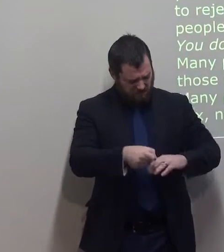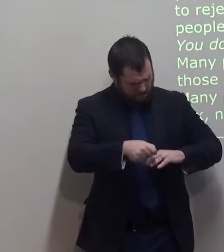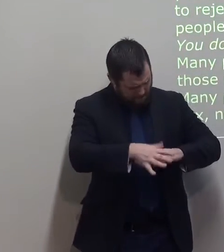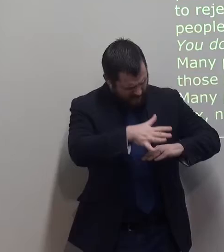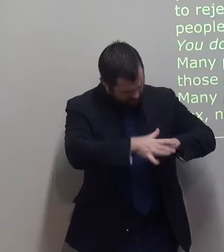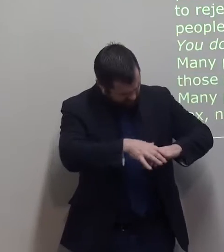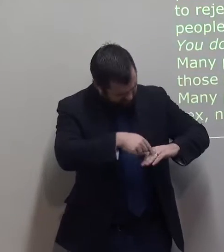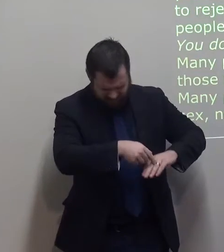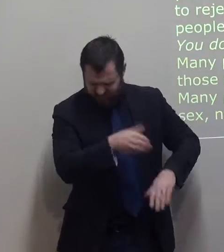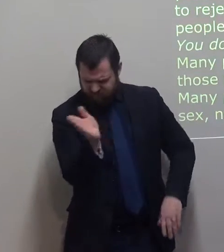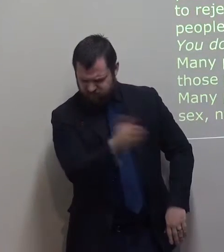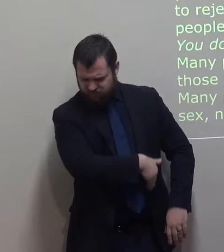Do these people have all love?